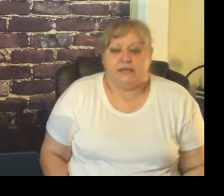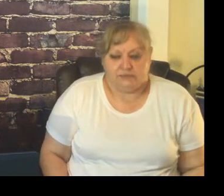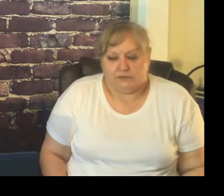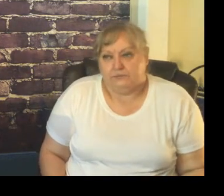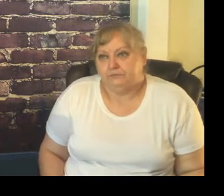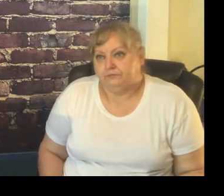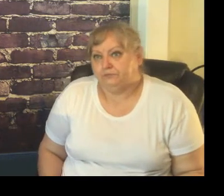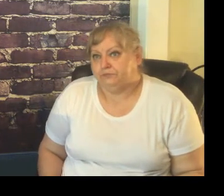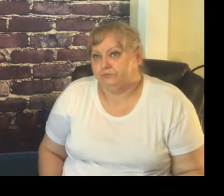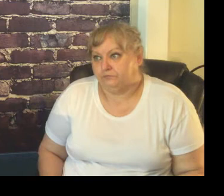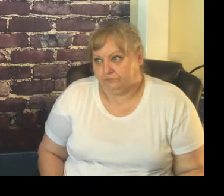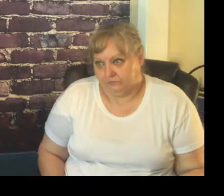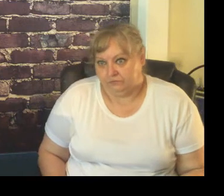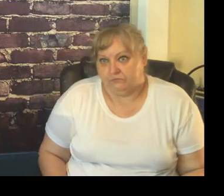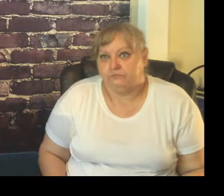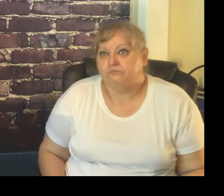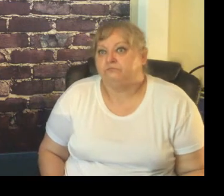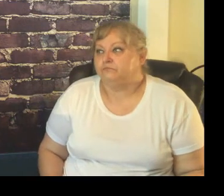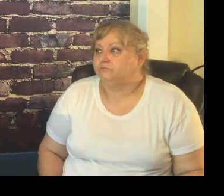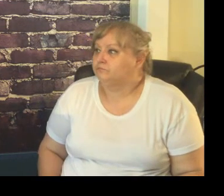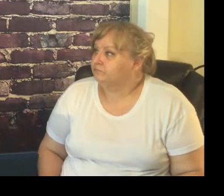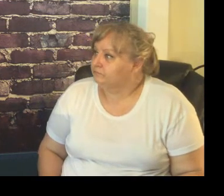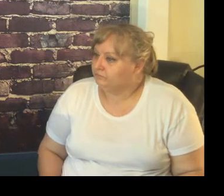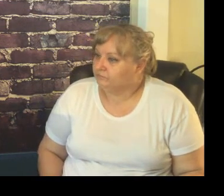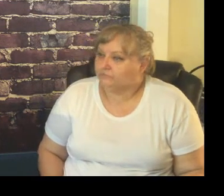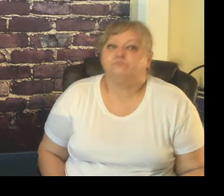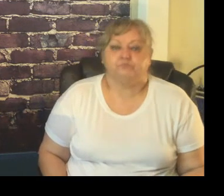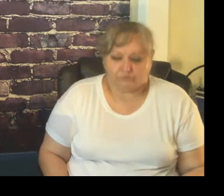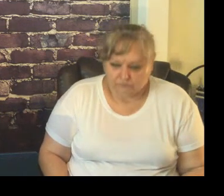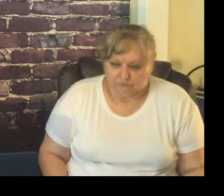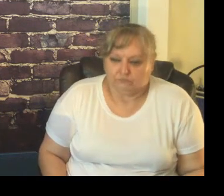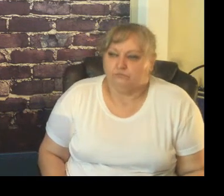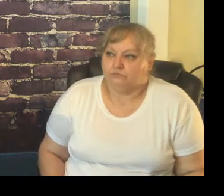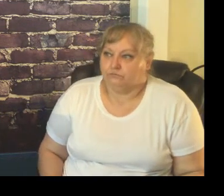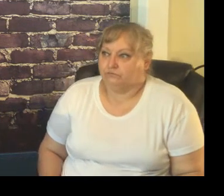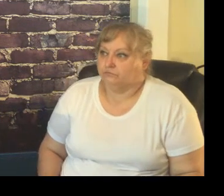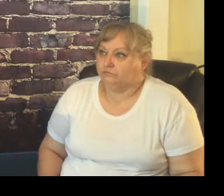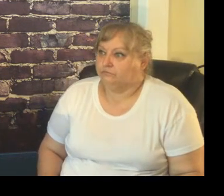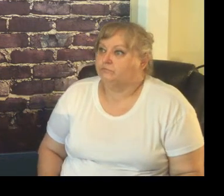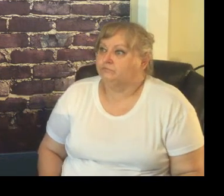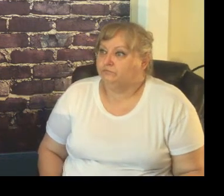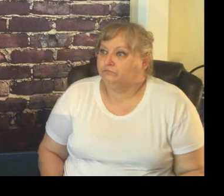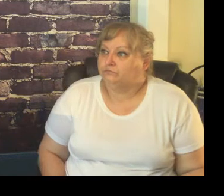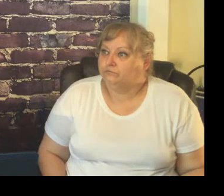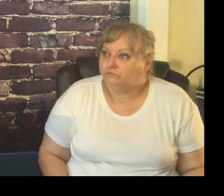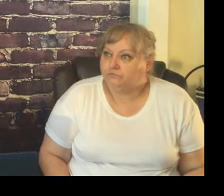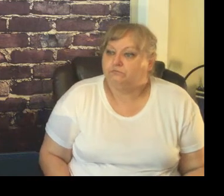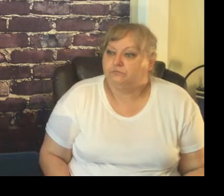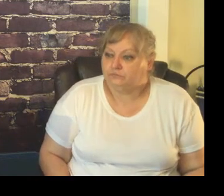there about classroom management I mean there are YouTube videos there's tons and tons of books there are websites that are